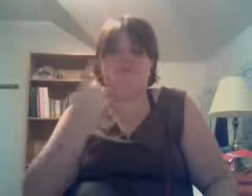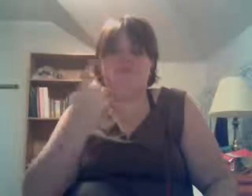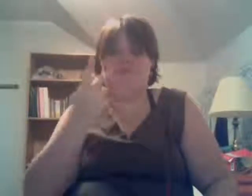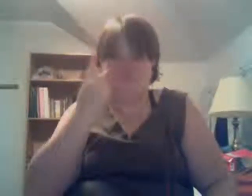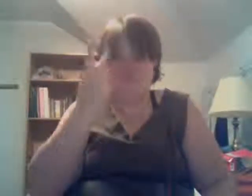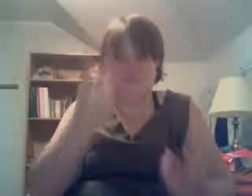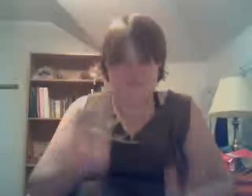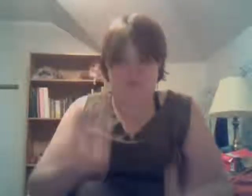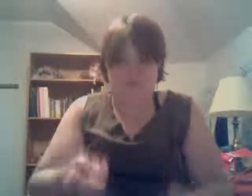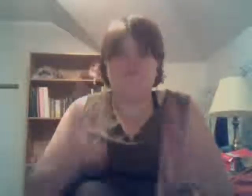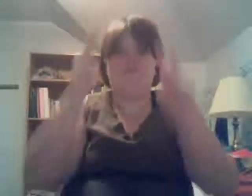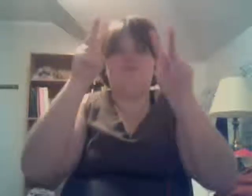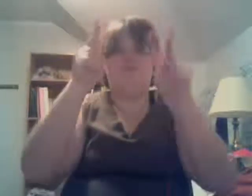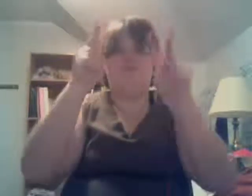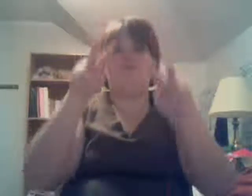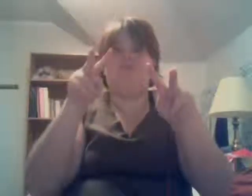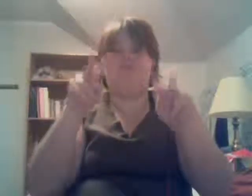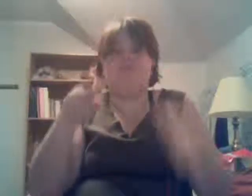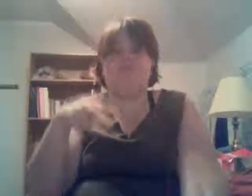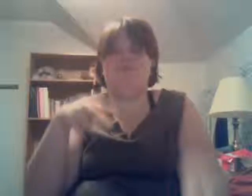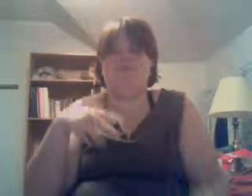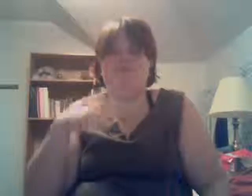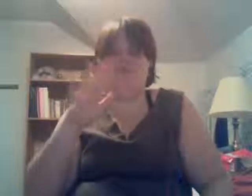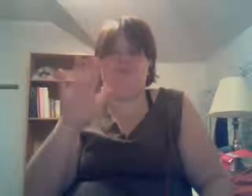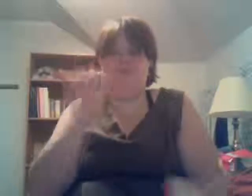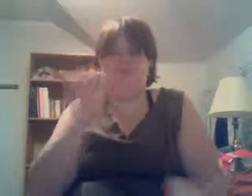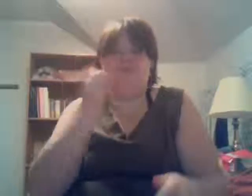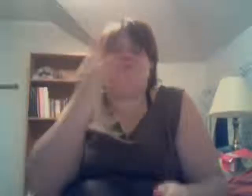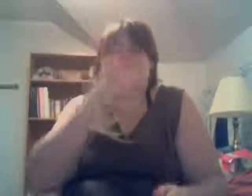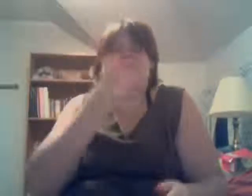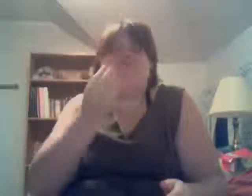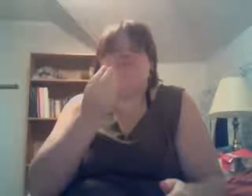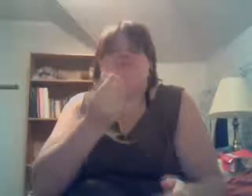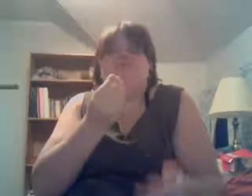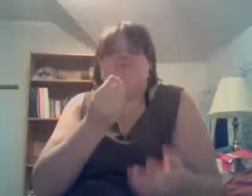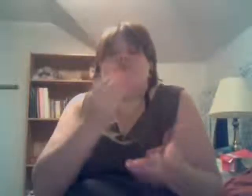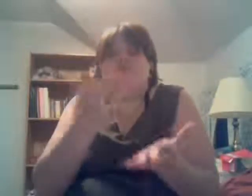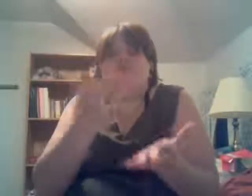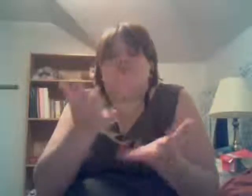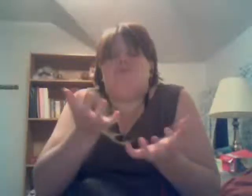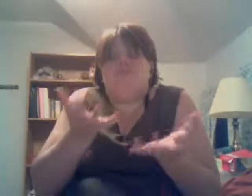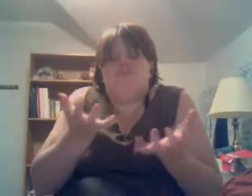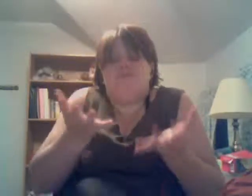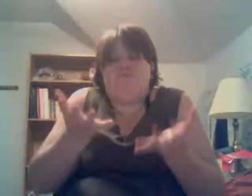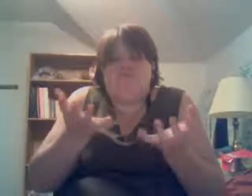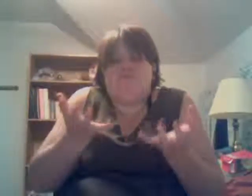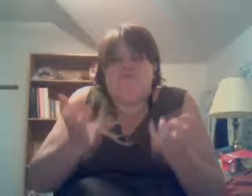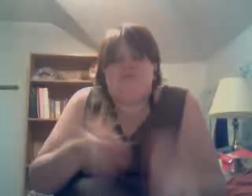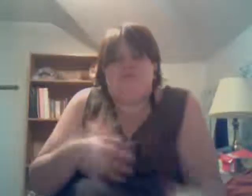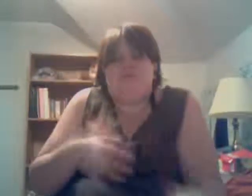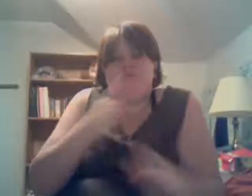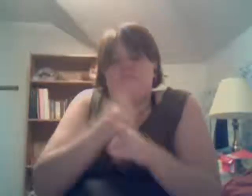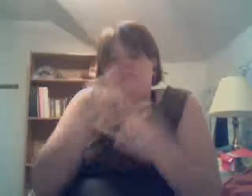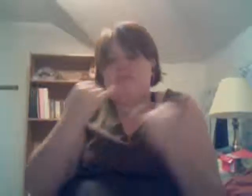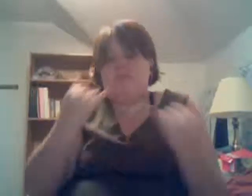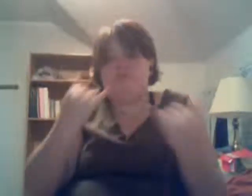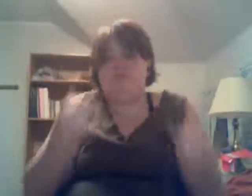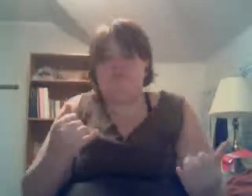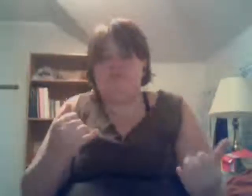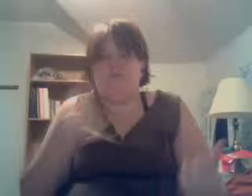If only you saw what I could see You'd understand why I want you so desperately Right now I'm